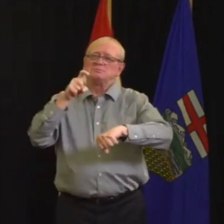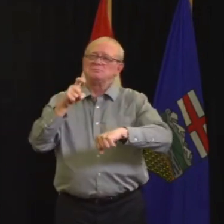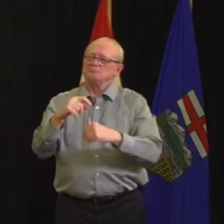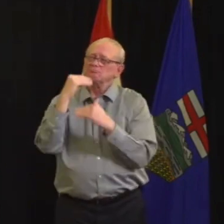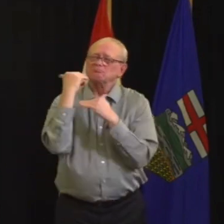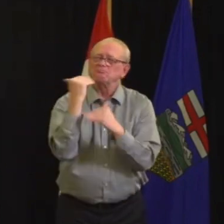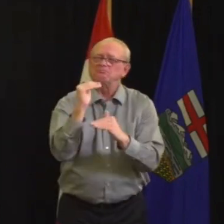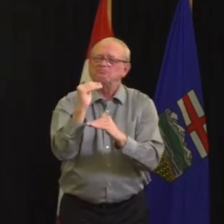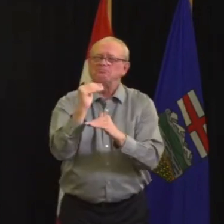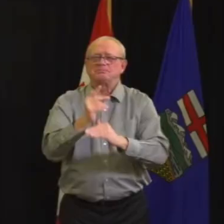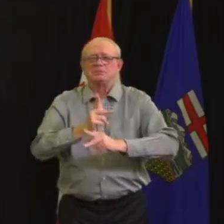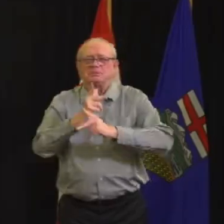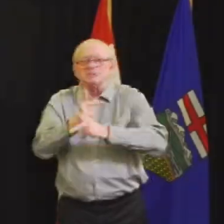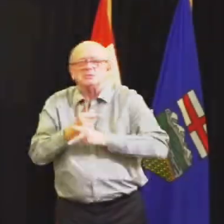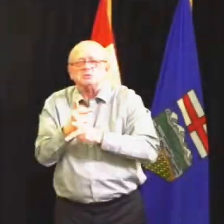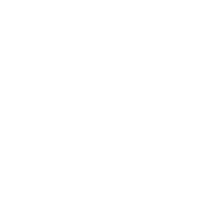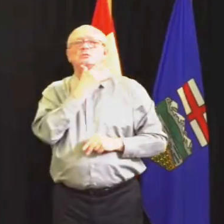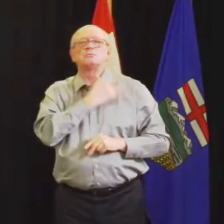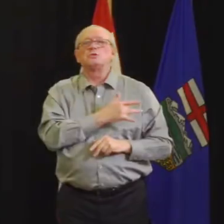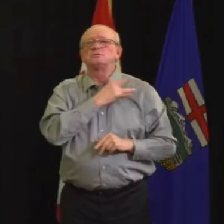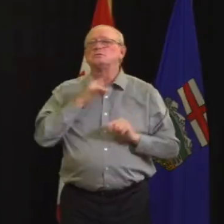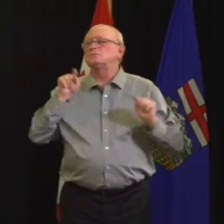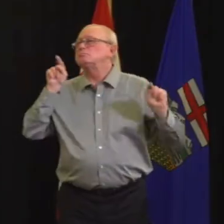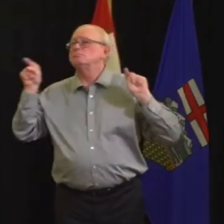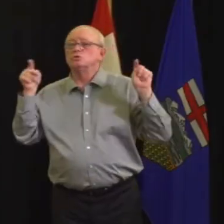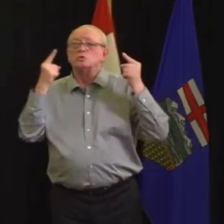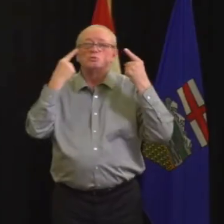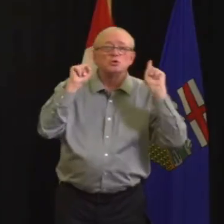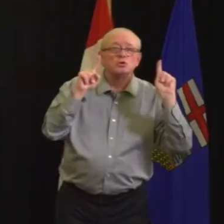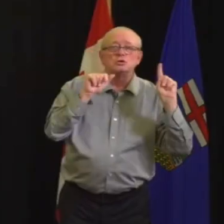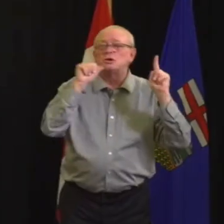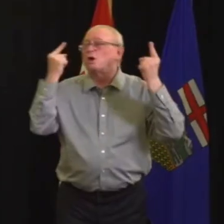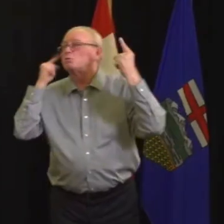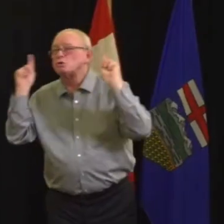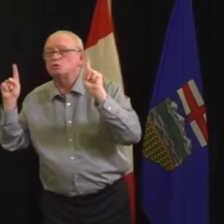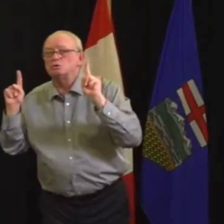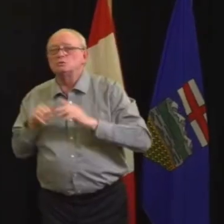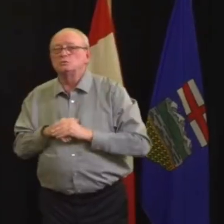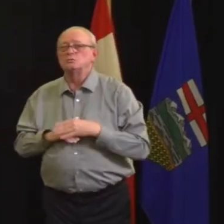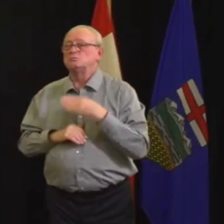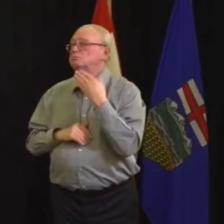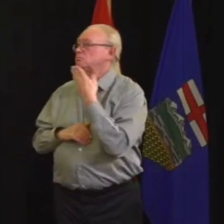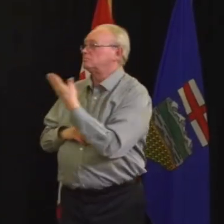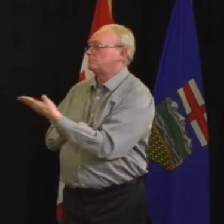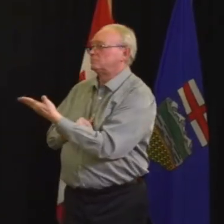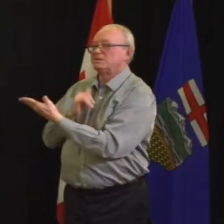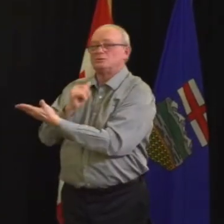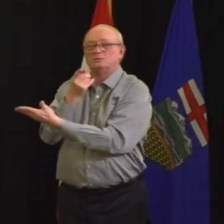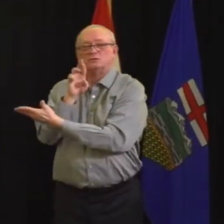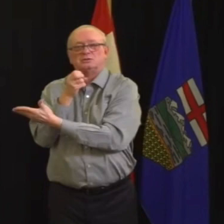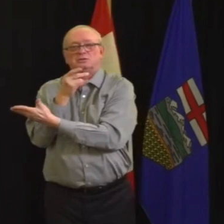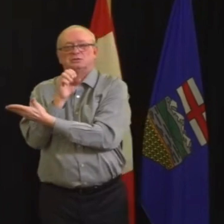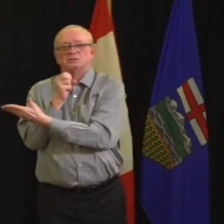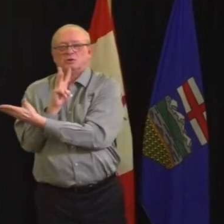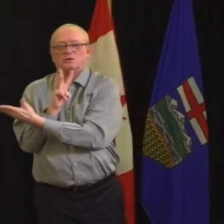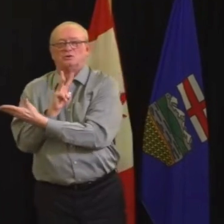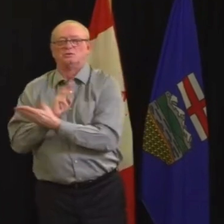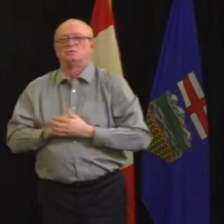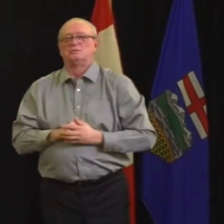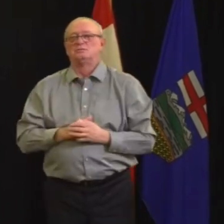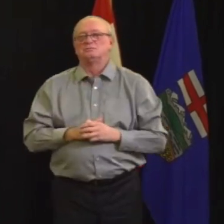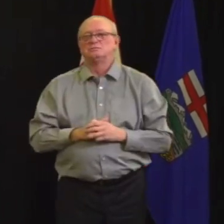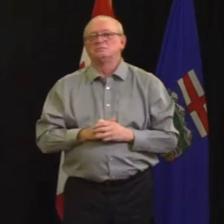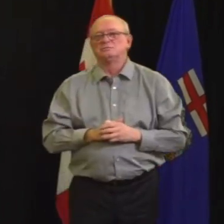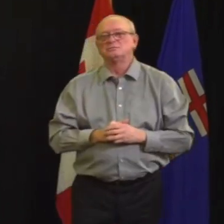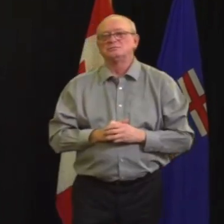or pass the virus to others. The opportunity for these measures to be effective rests in Albertans' hands.